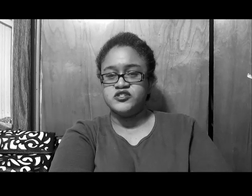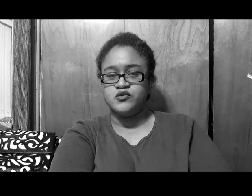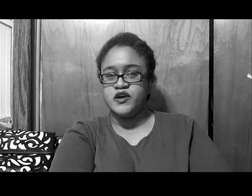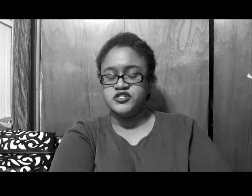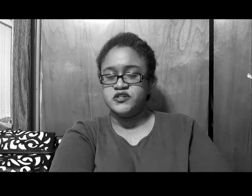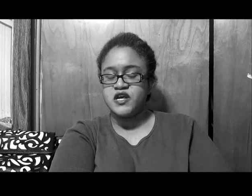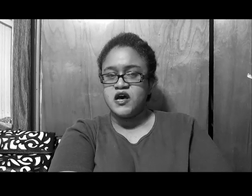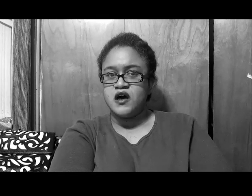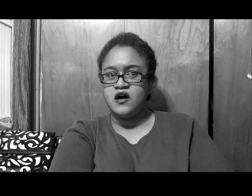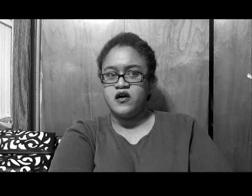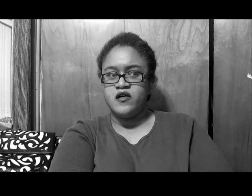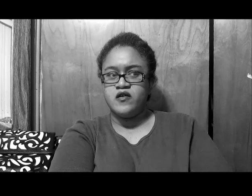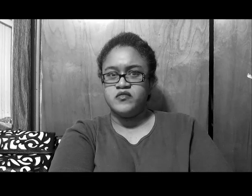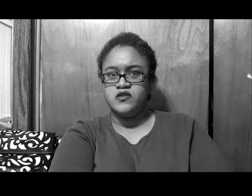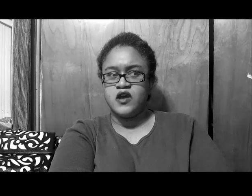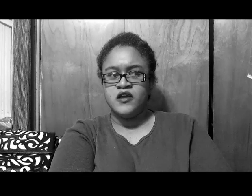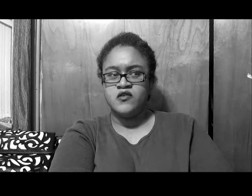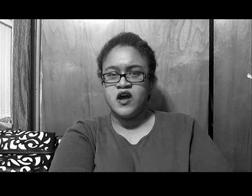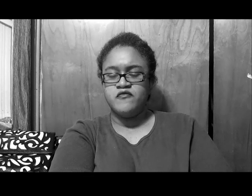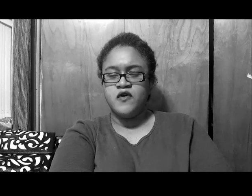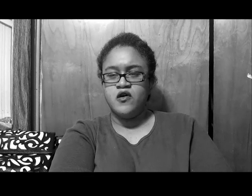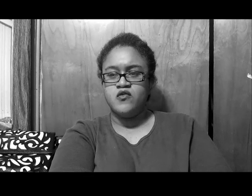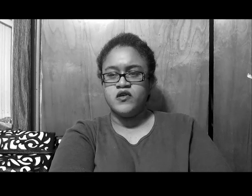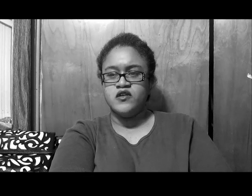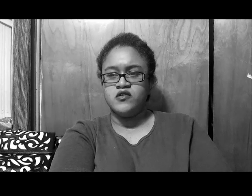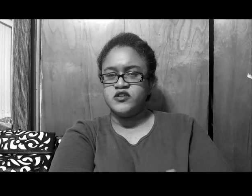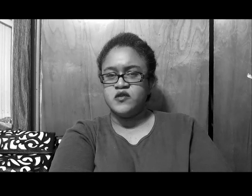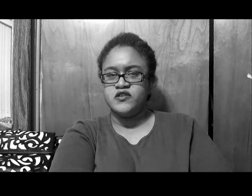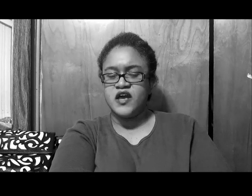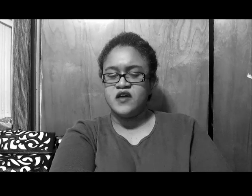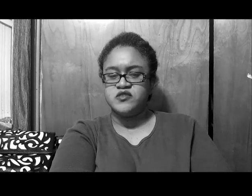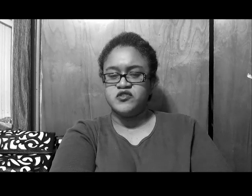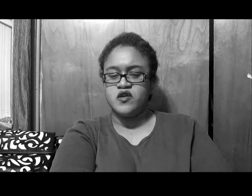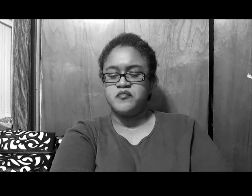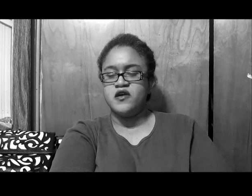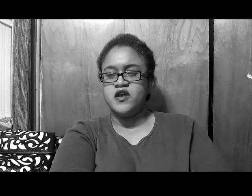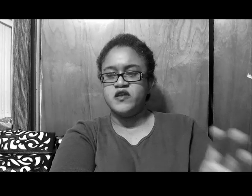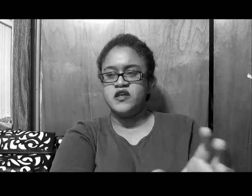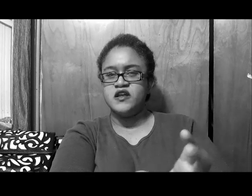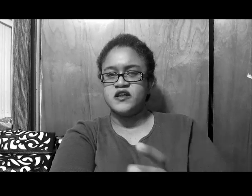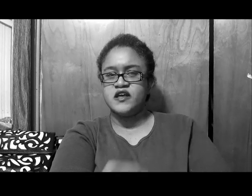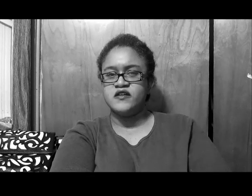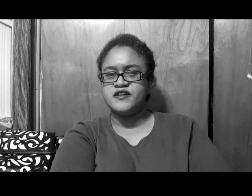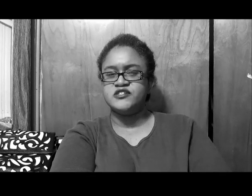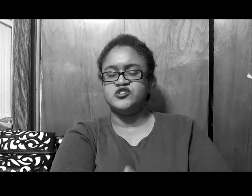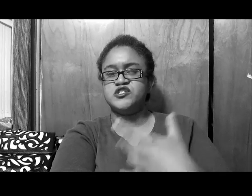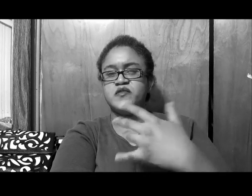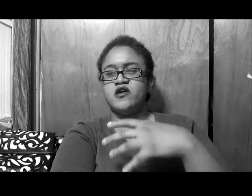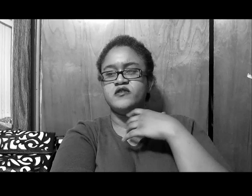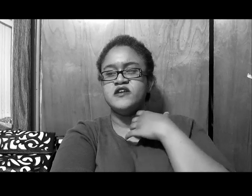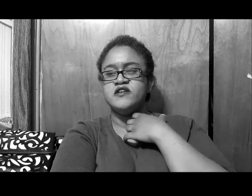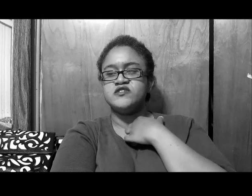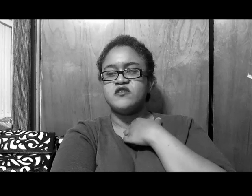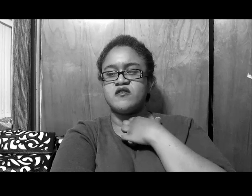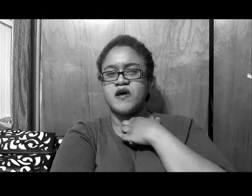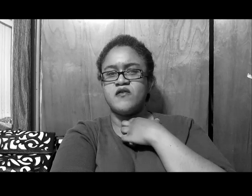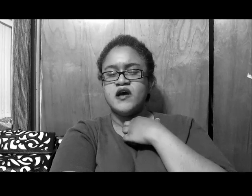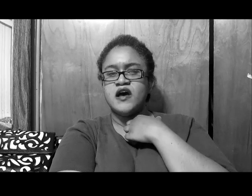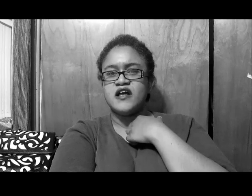situation, um, how you gonna have a phone, you know, you're talking about you have something, you don't have a pair, Kenya, I think had another text, that you're talking about, Hernini was talking about, I